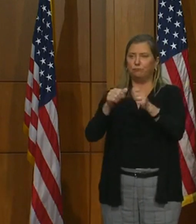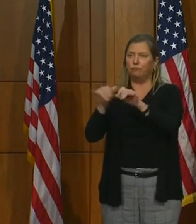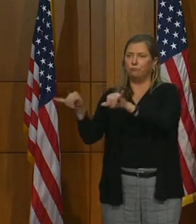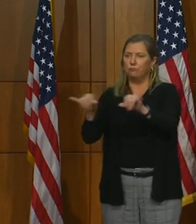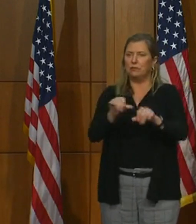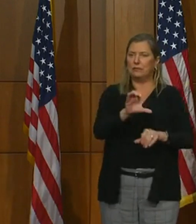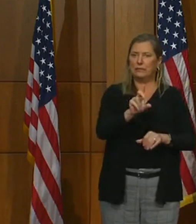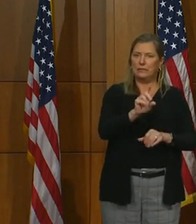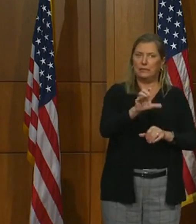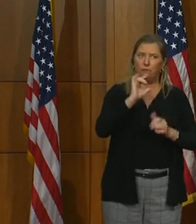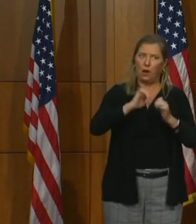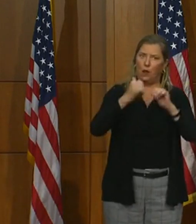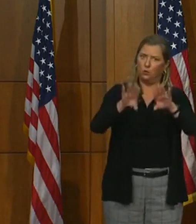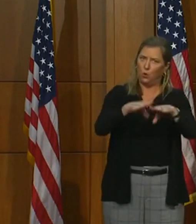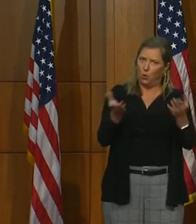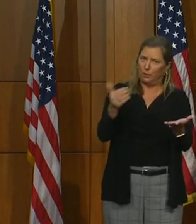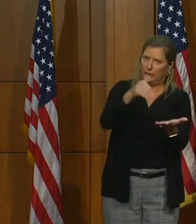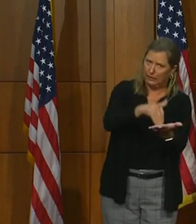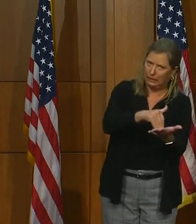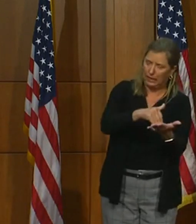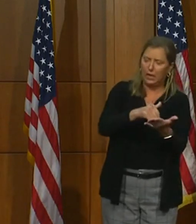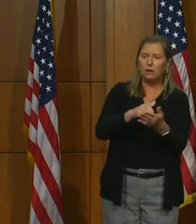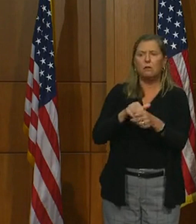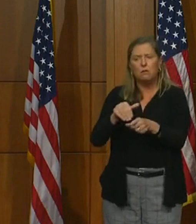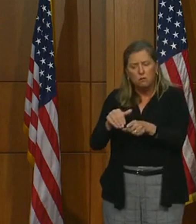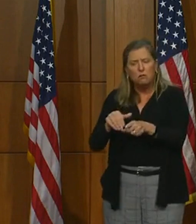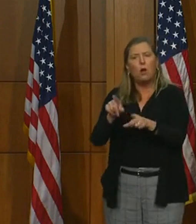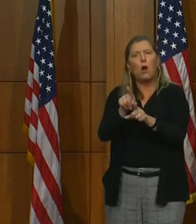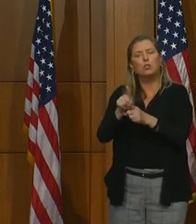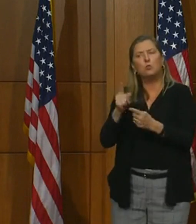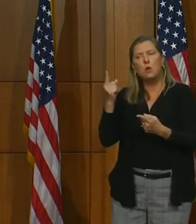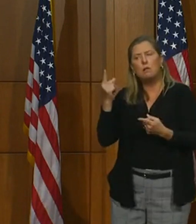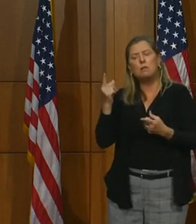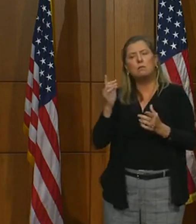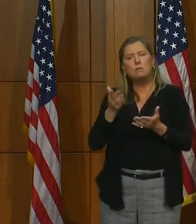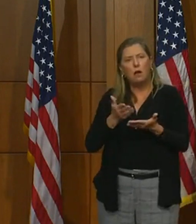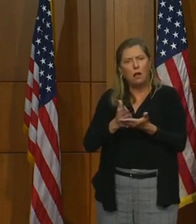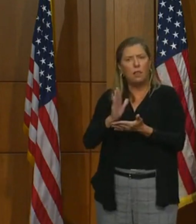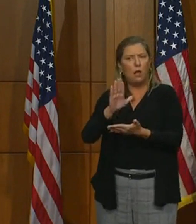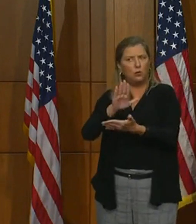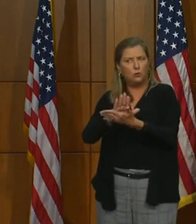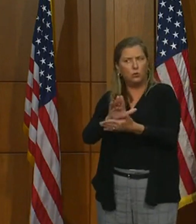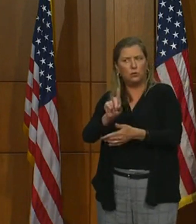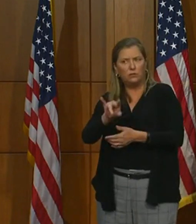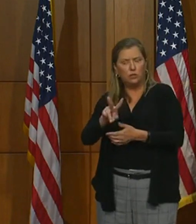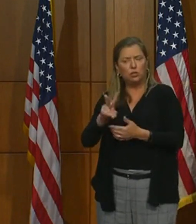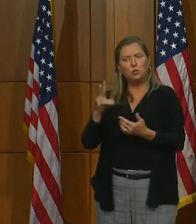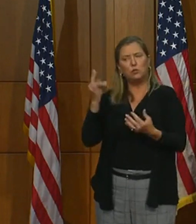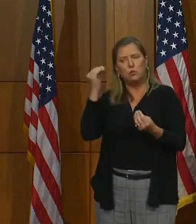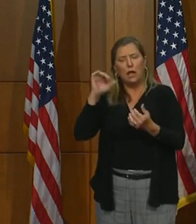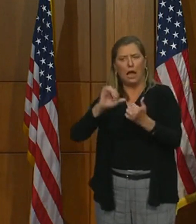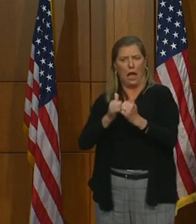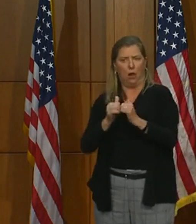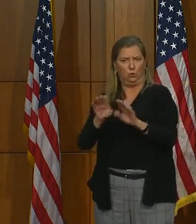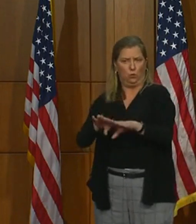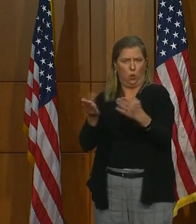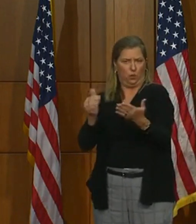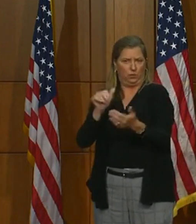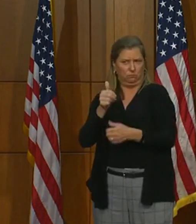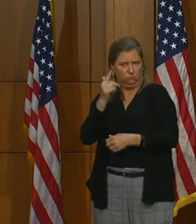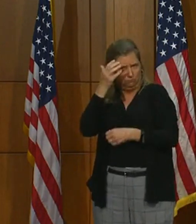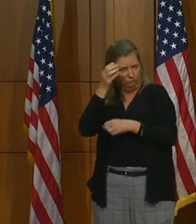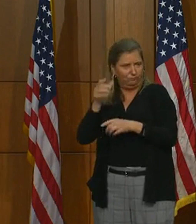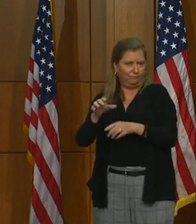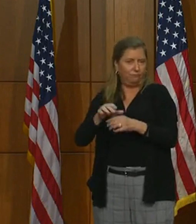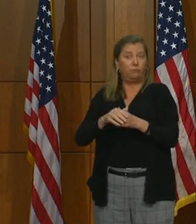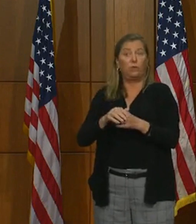guidance for reopening and provides considerations for school divisions in the first three phases of reopening. And we